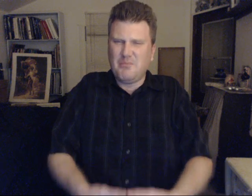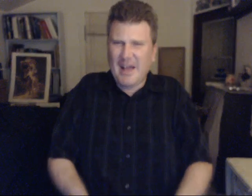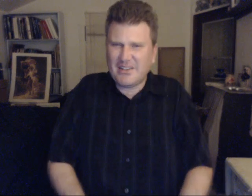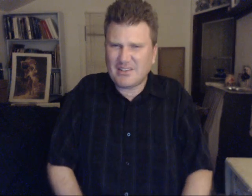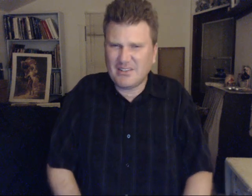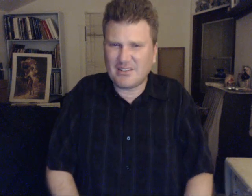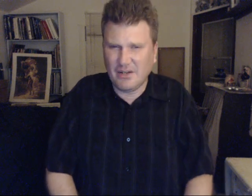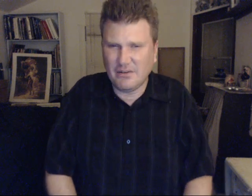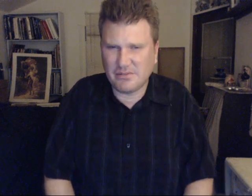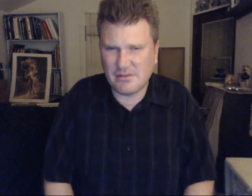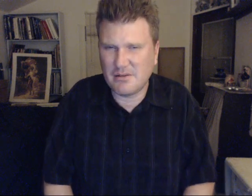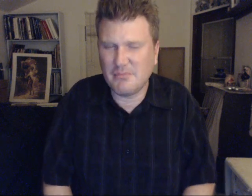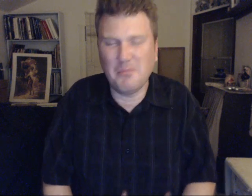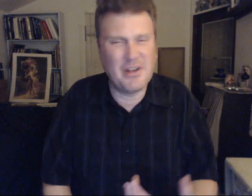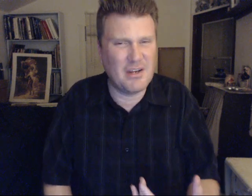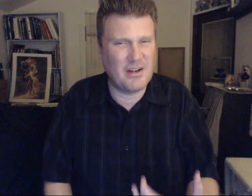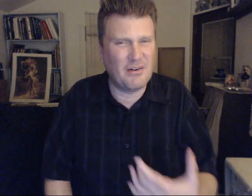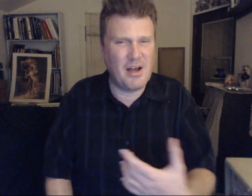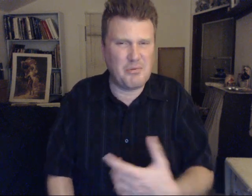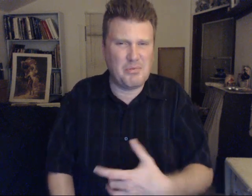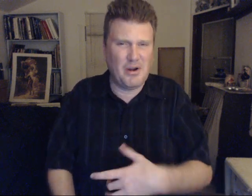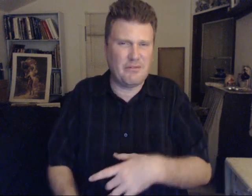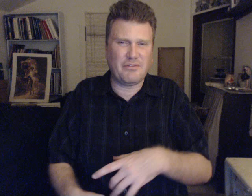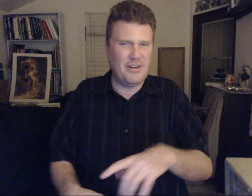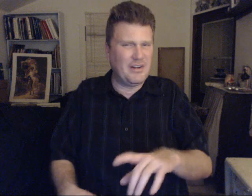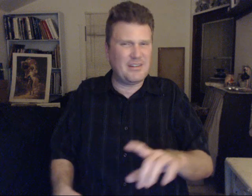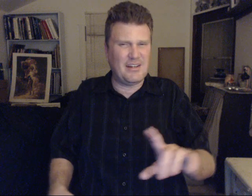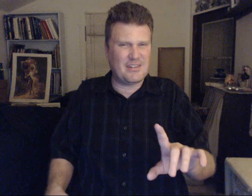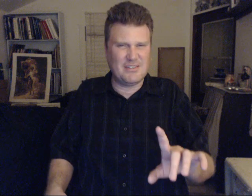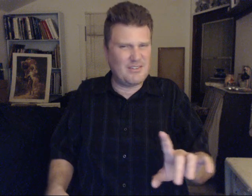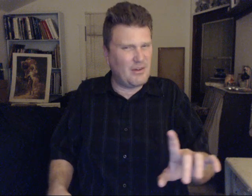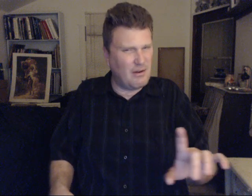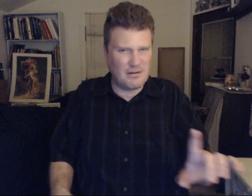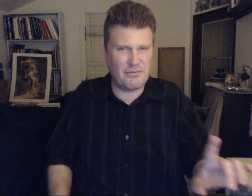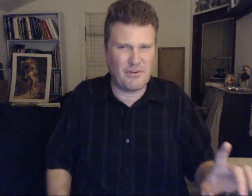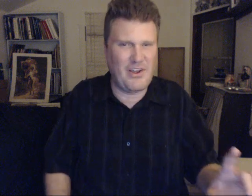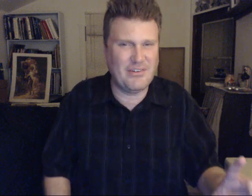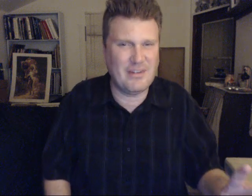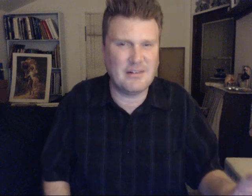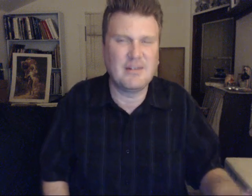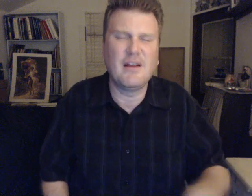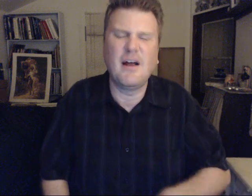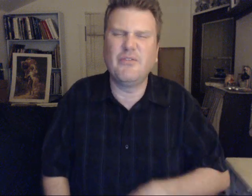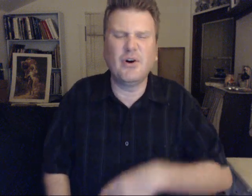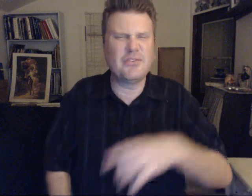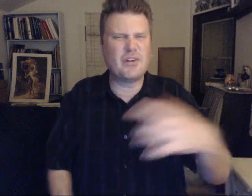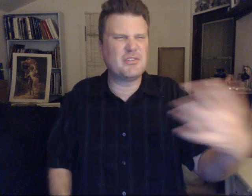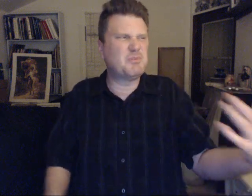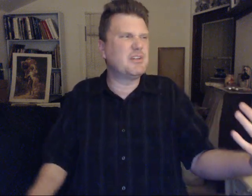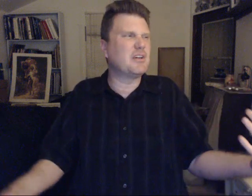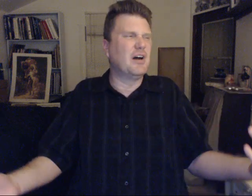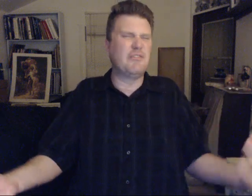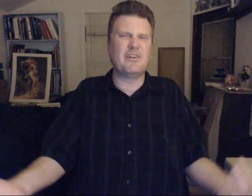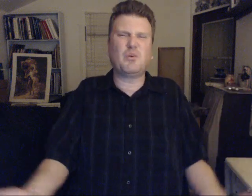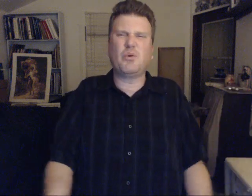Unmask itself. But many. Are not prepared. For any connections. all. For alien. And those. That are speaking. Of quick.